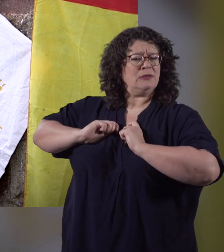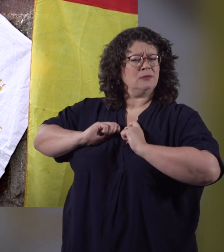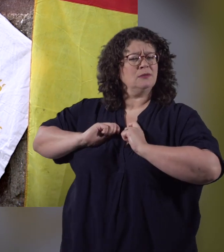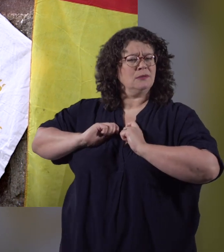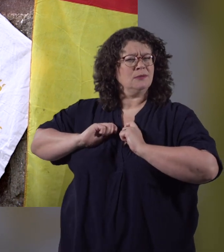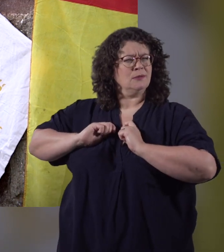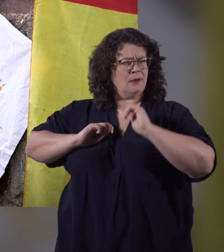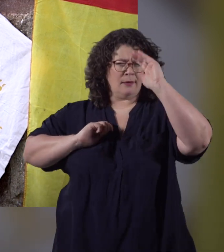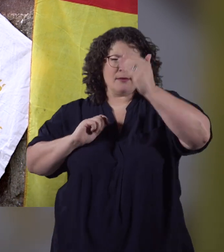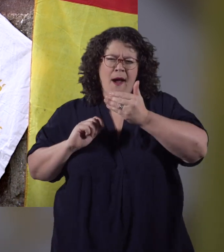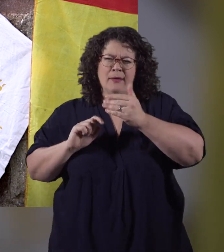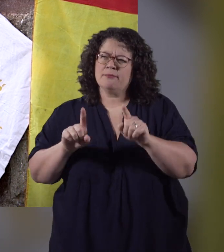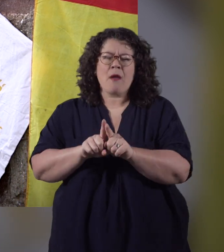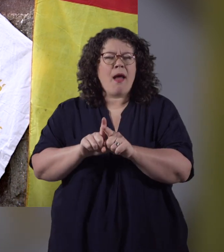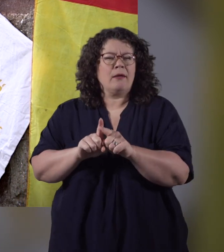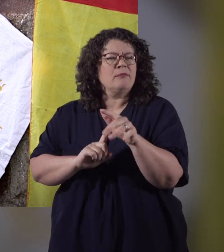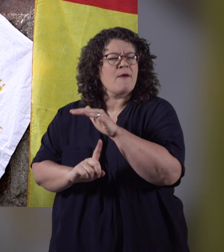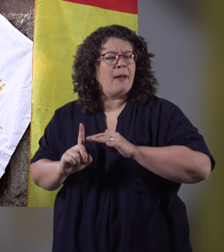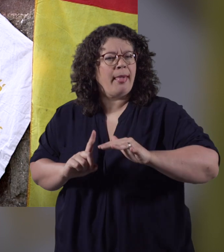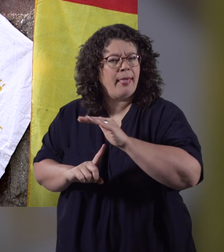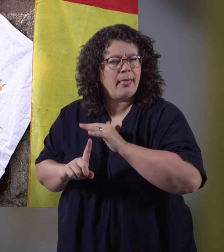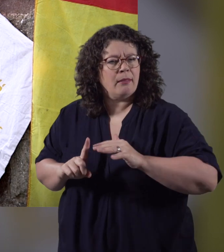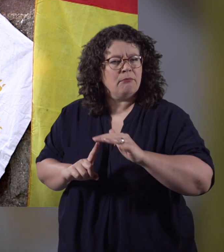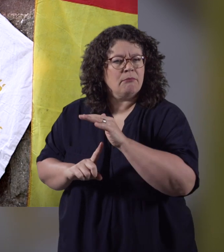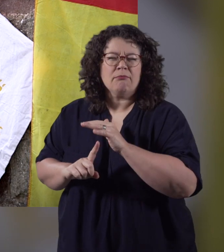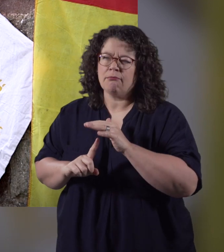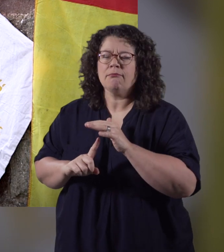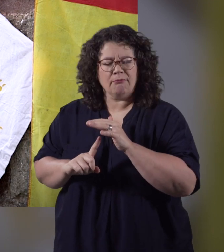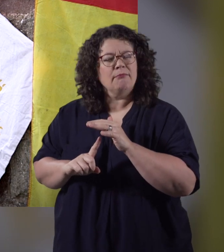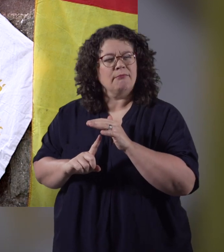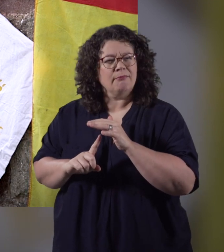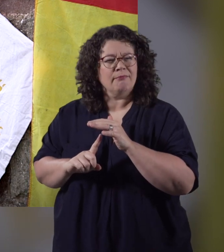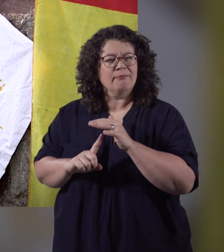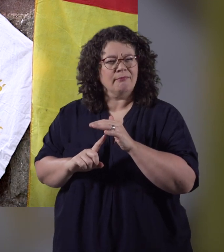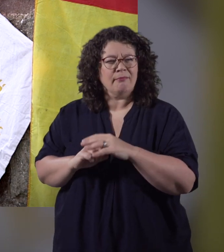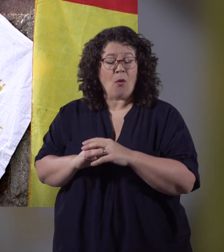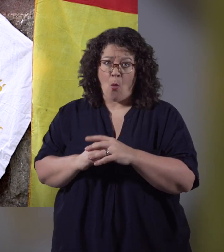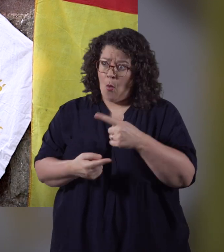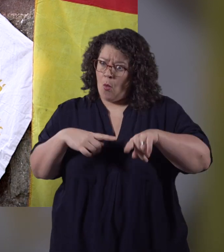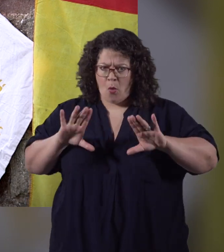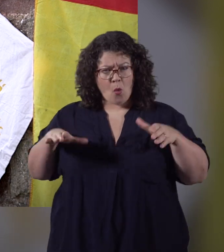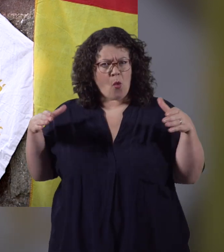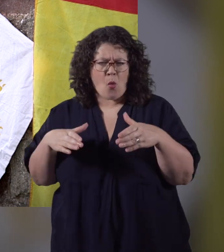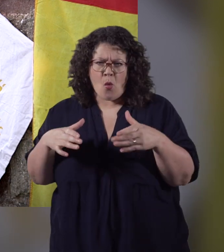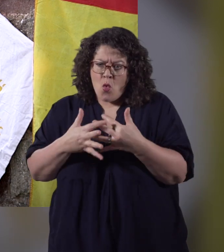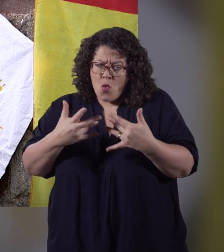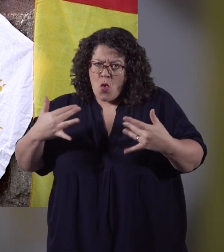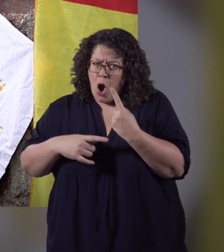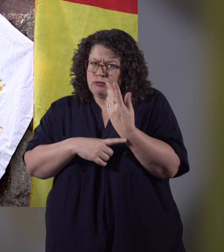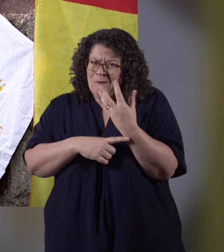his leading knights, his ichelwyr, as family. There could be as many as 150